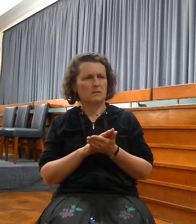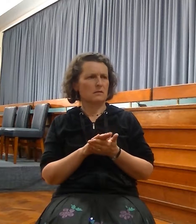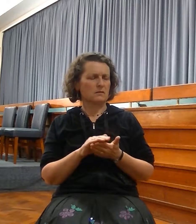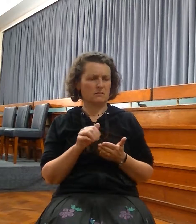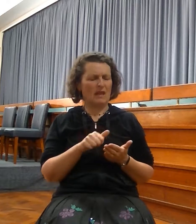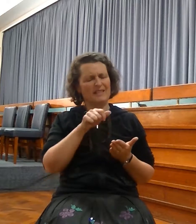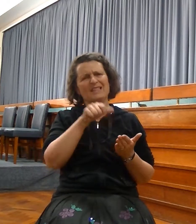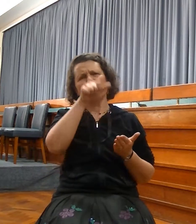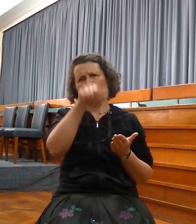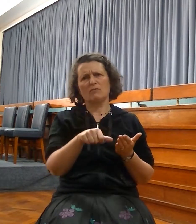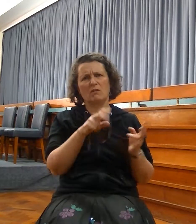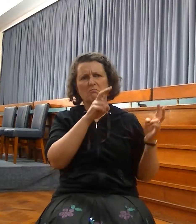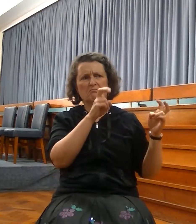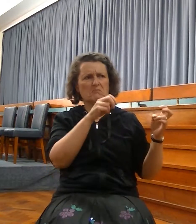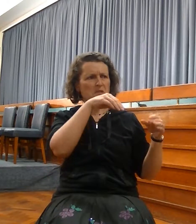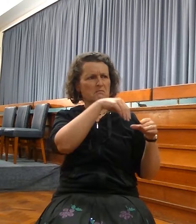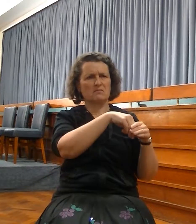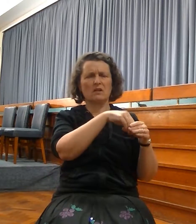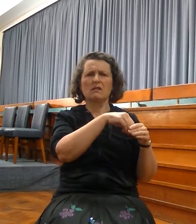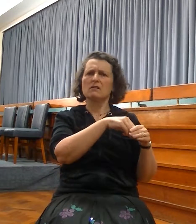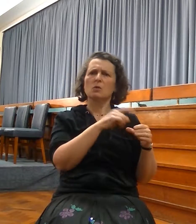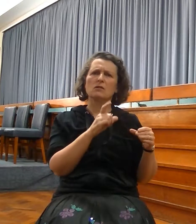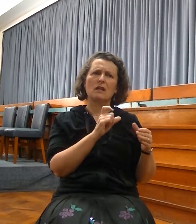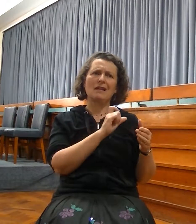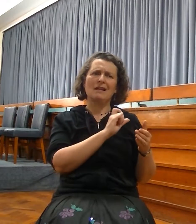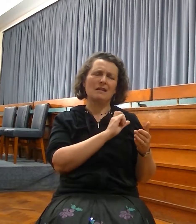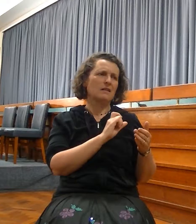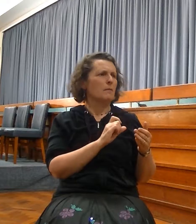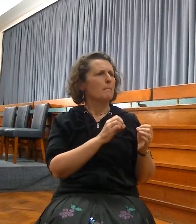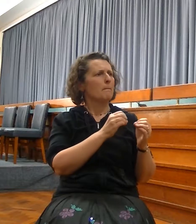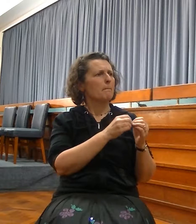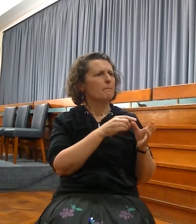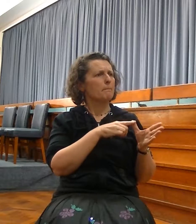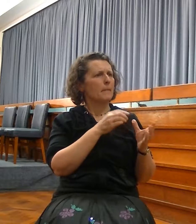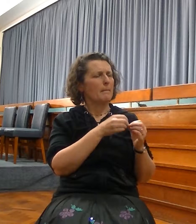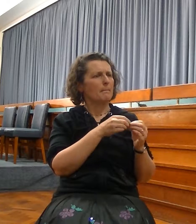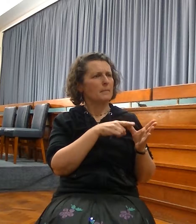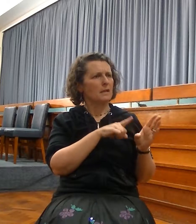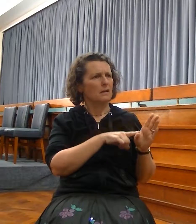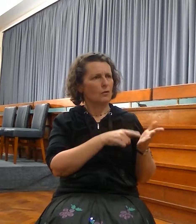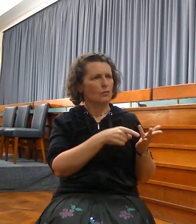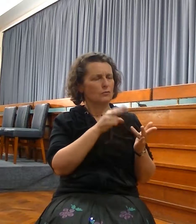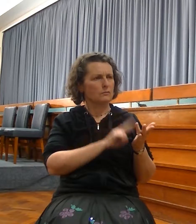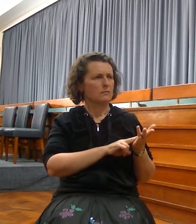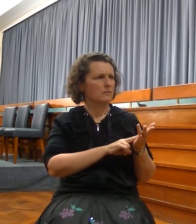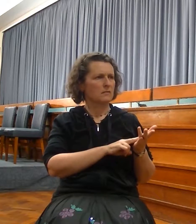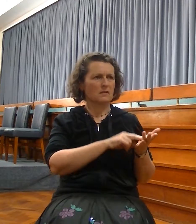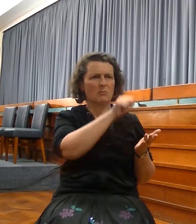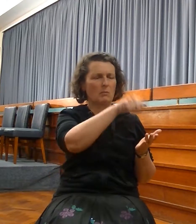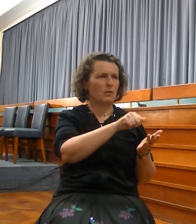And the people of God, or a remnant of them, will have health and cure and the abundance of peace and truth.